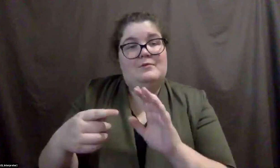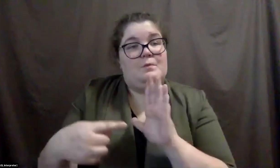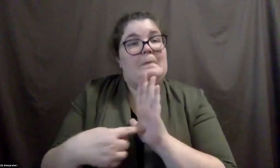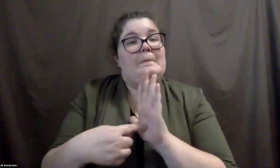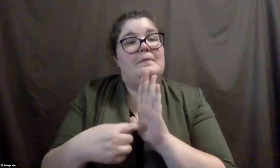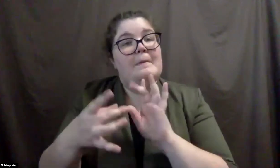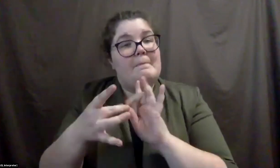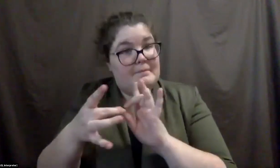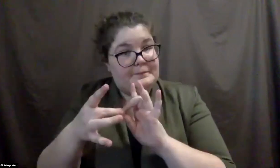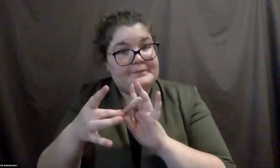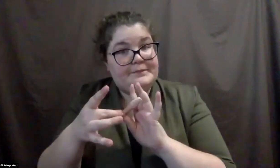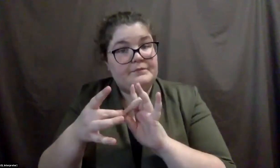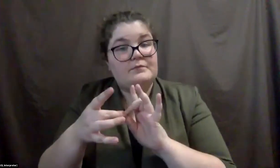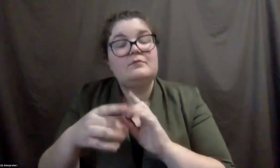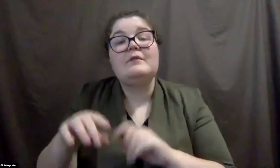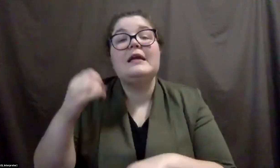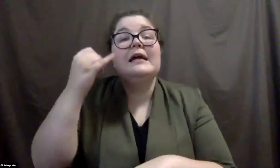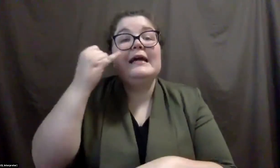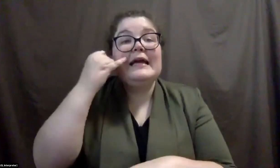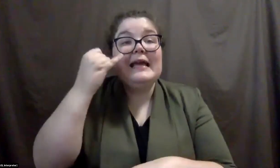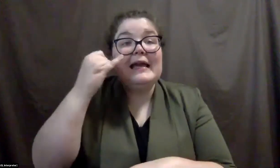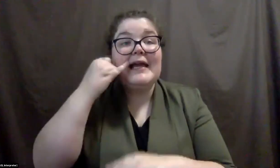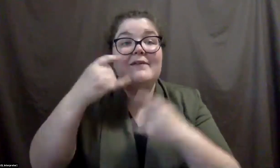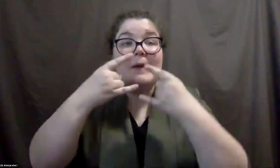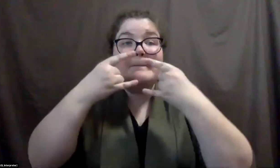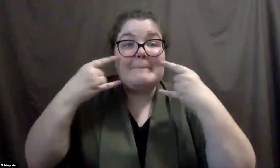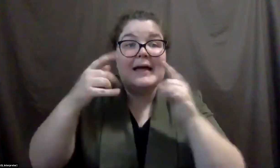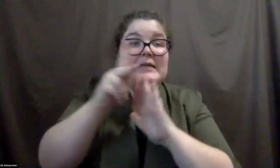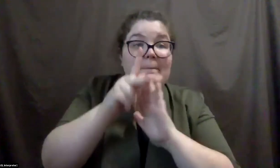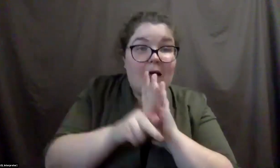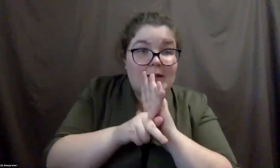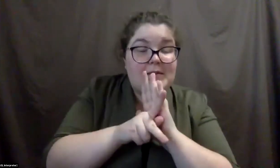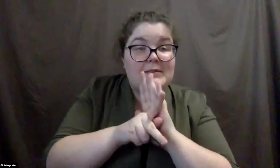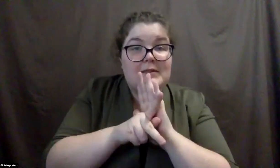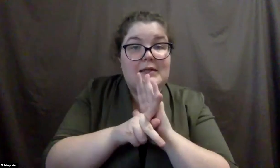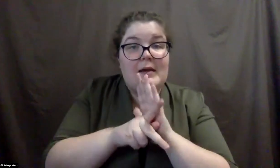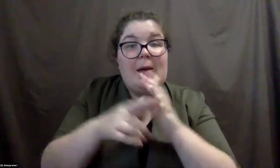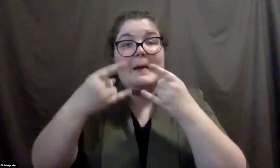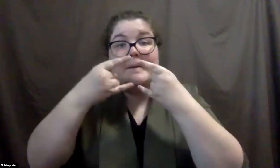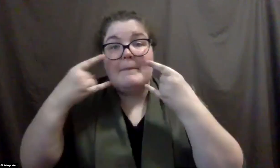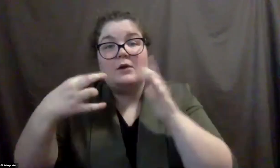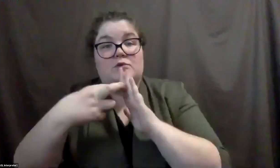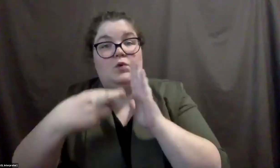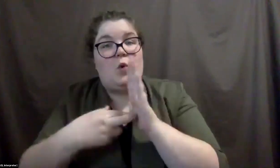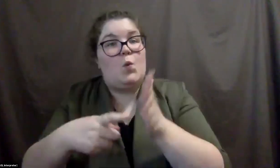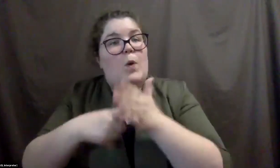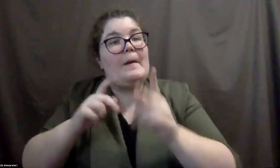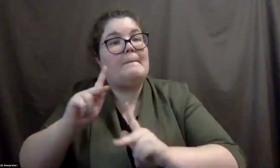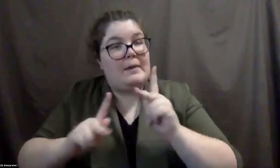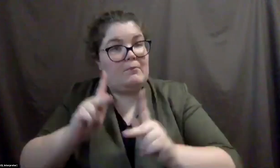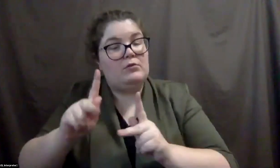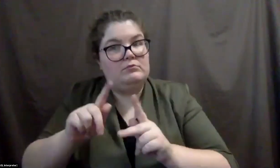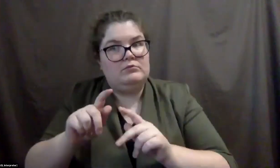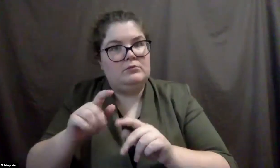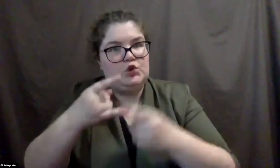uh, if there's a, um, a mask policy or mask regulation that, uh, requires individuals to wear a mask in,